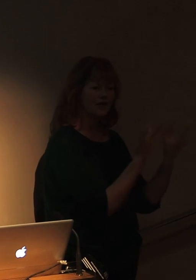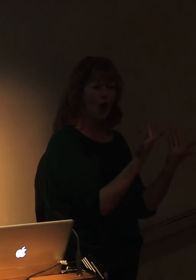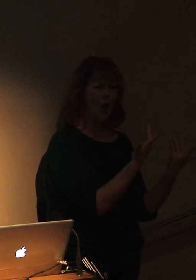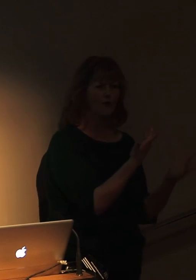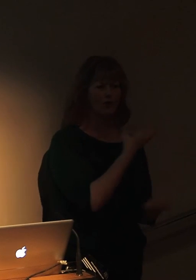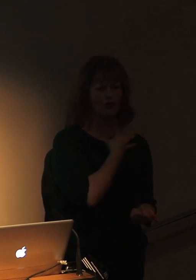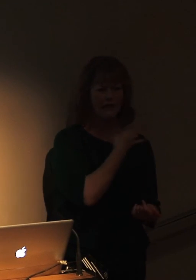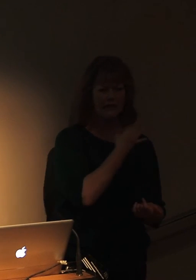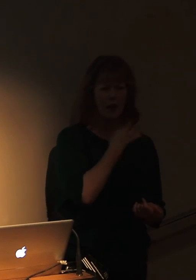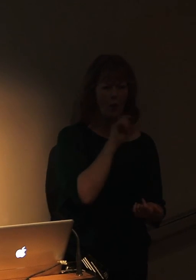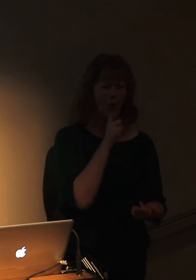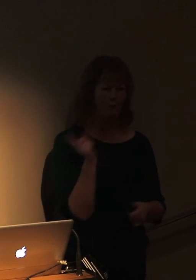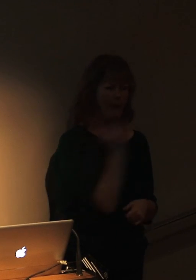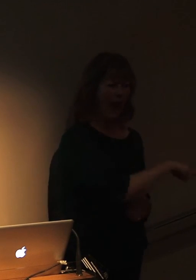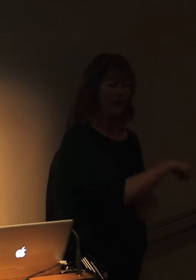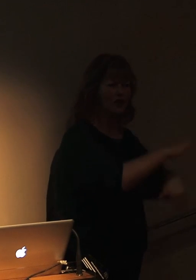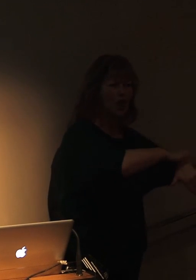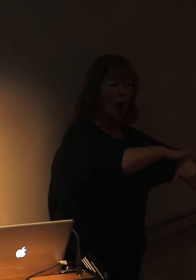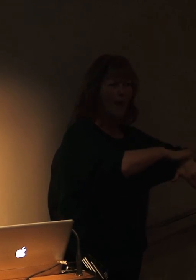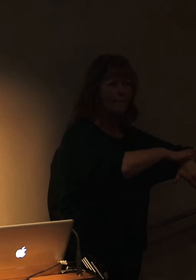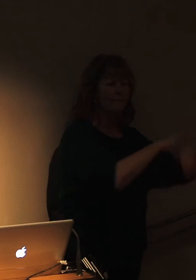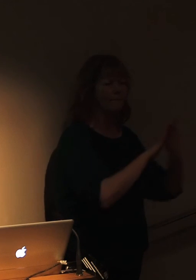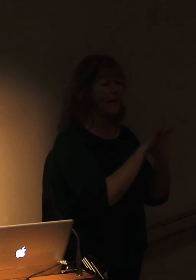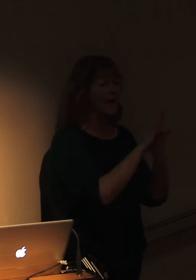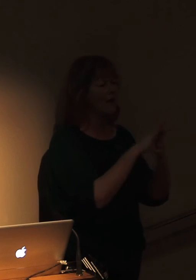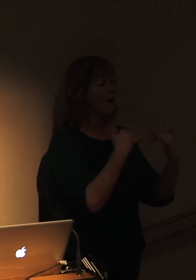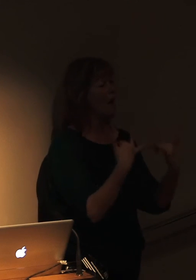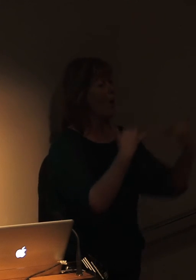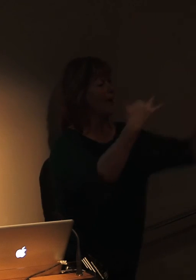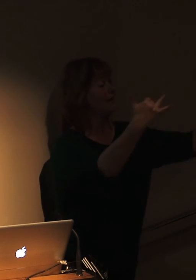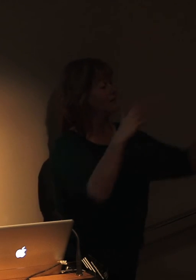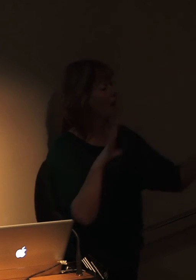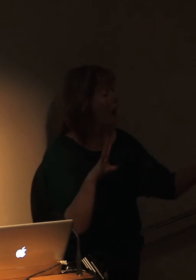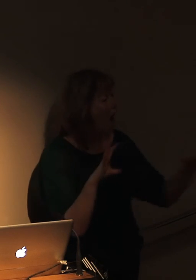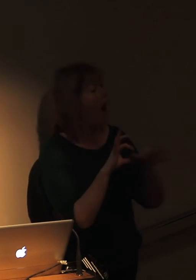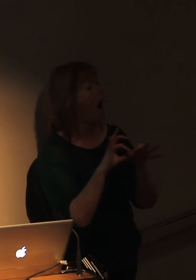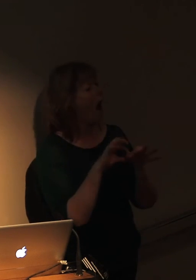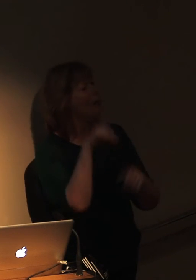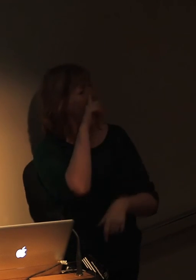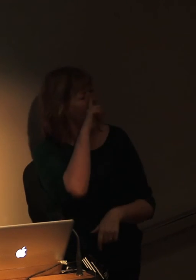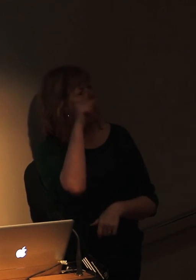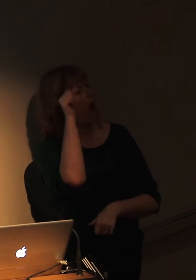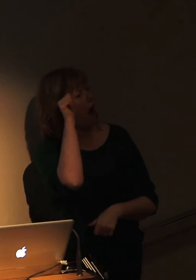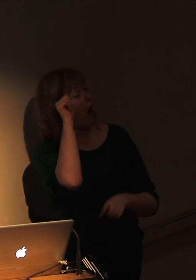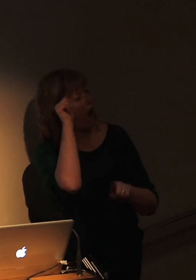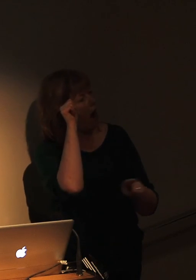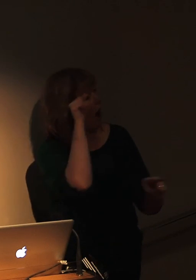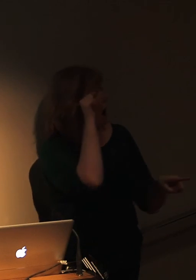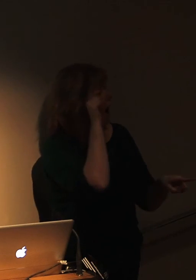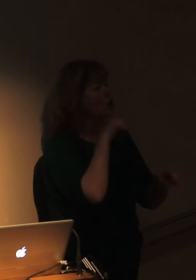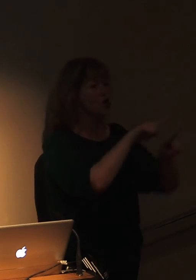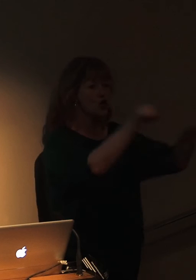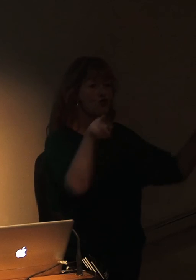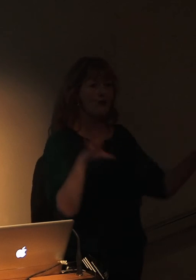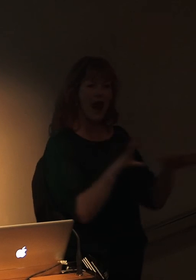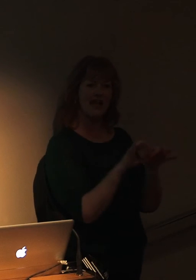So we've connected with our characters. And this is absolutely vital in the art of storytelling. Now we understand, everybody relates to them. The kids, you guys will relate because